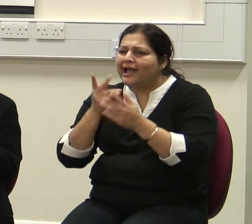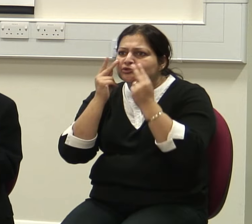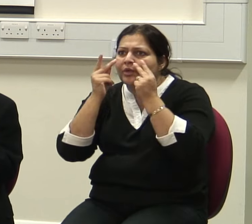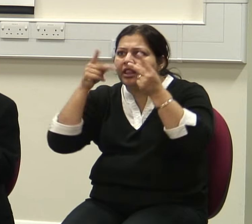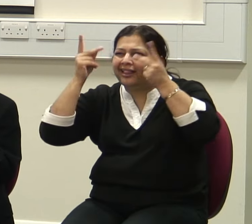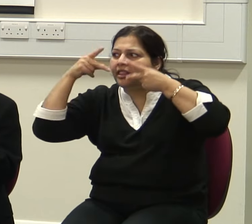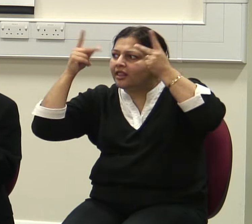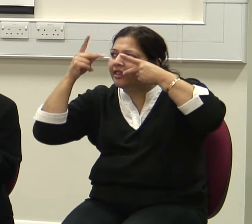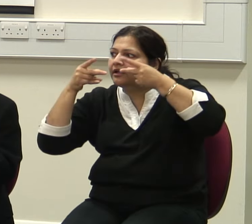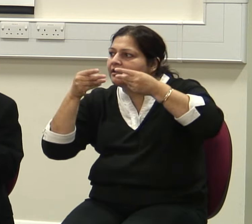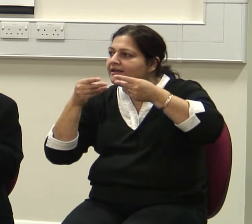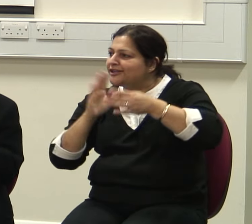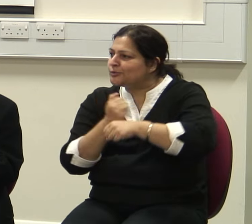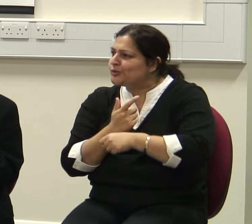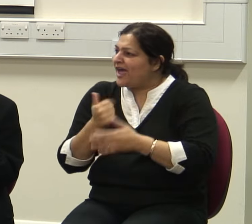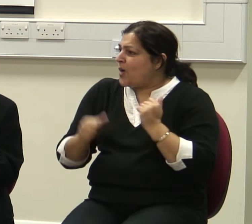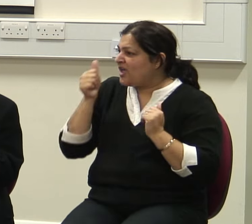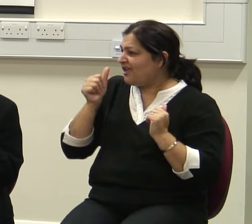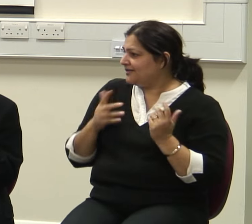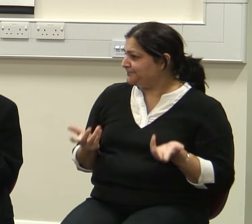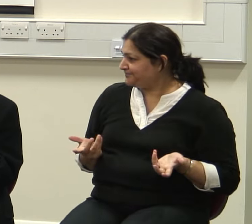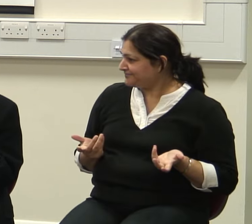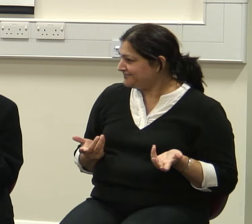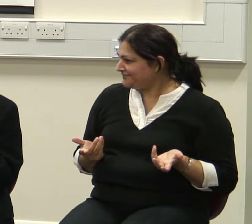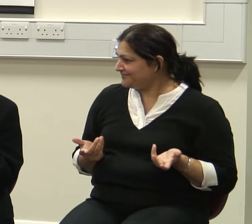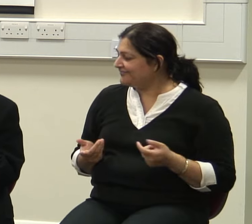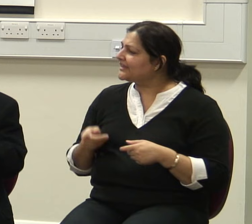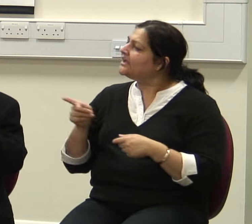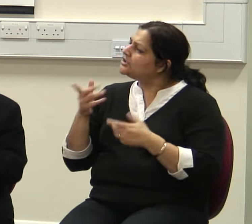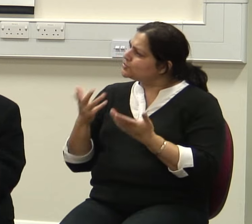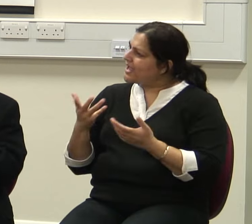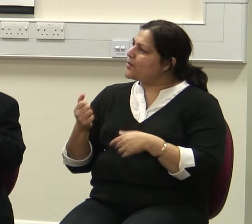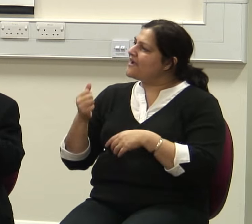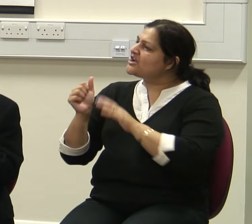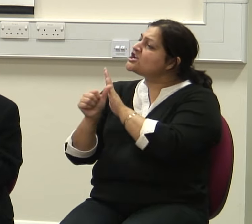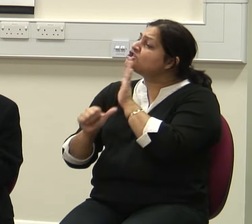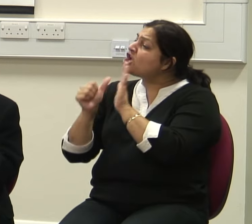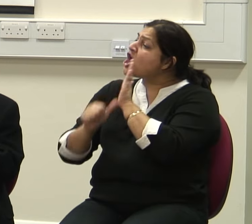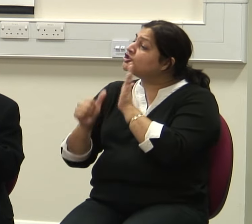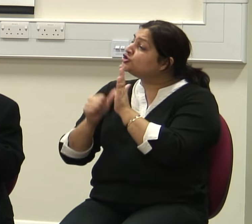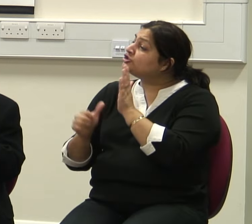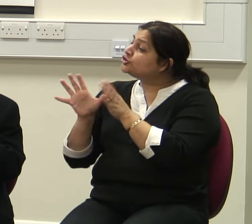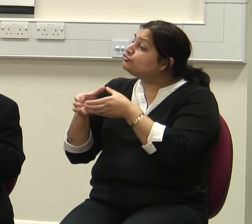There are now surgical groups where surgeons, because this is a very complicated operation, only do